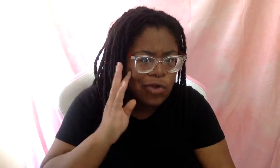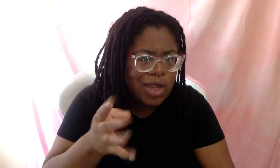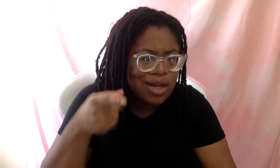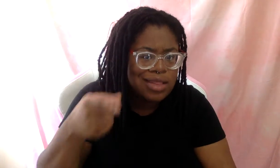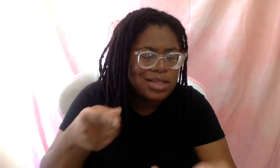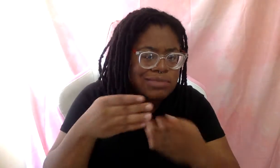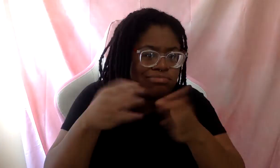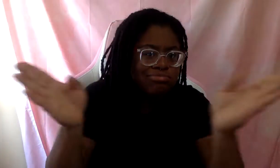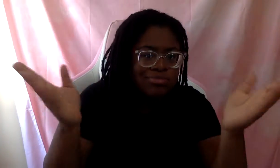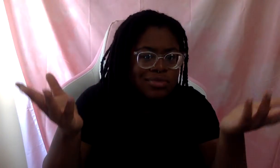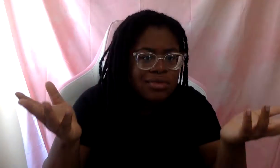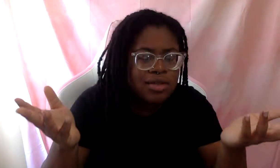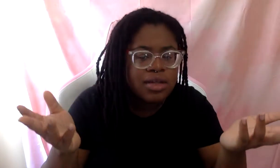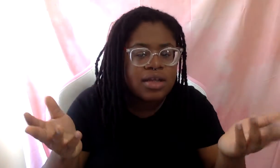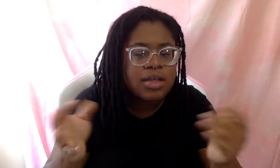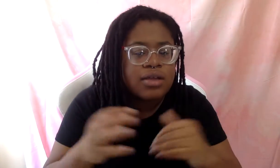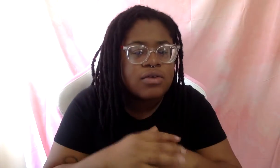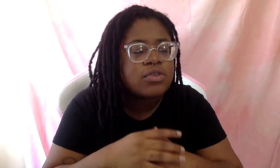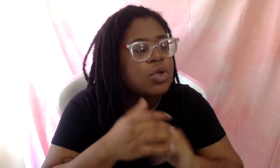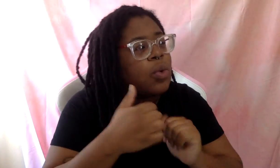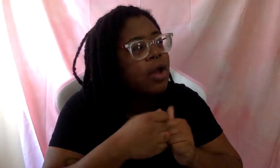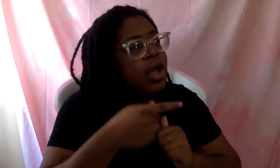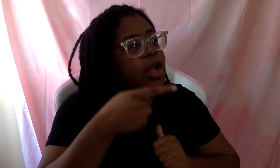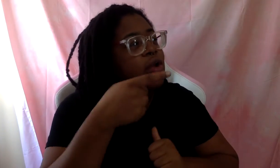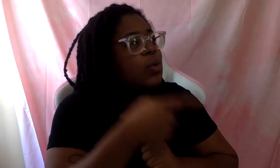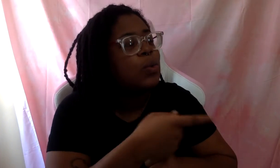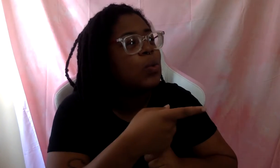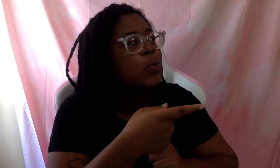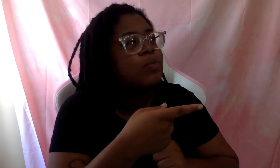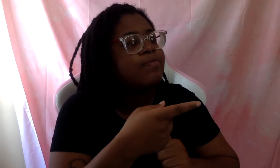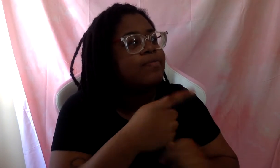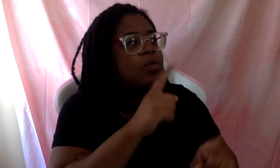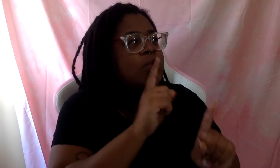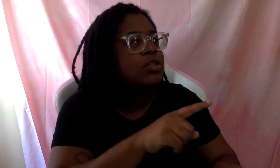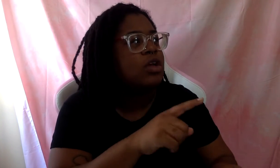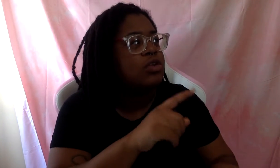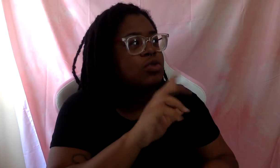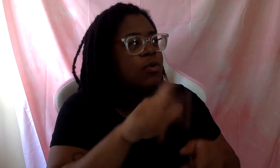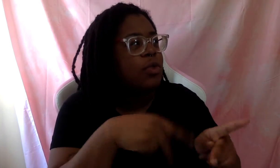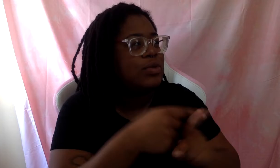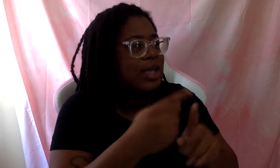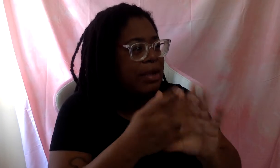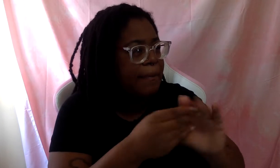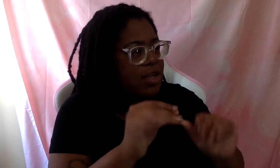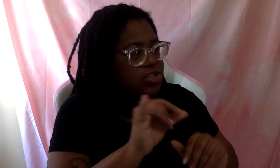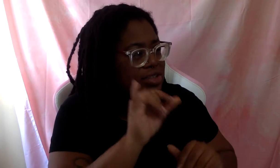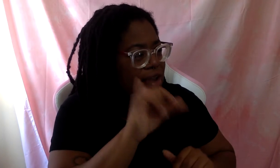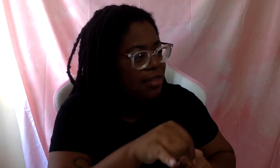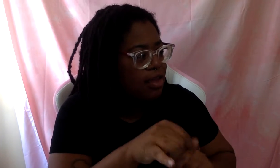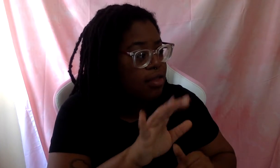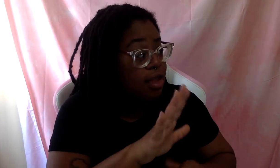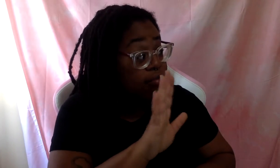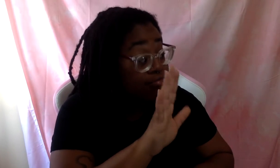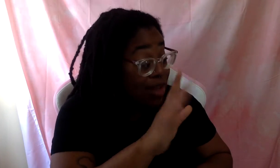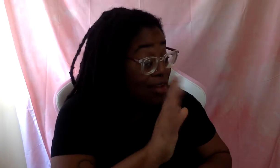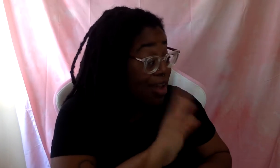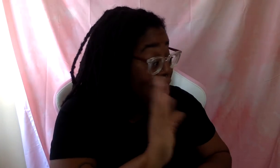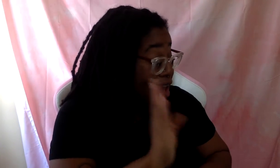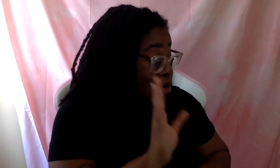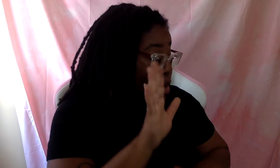How have you, how do you respond to those kinds of messages? Have you ever received messages like, like, Hey, you need to pipe down? Absolutely.